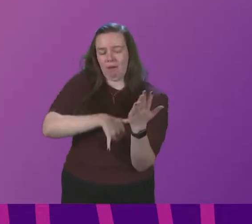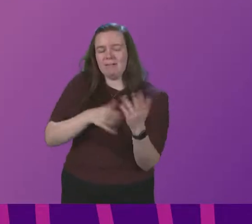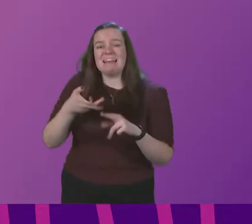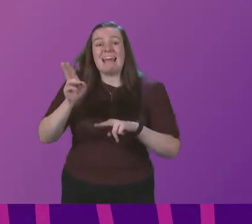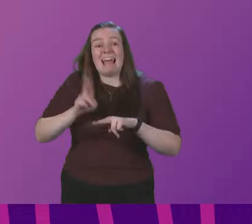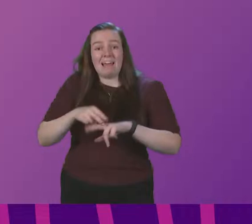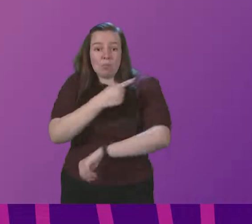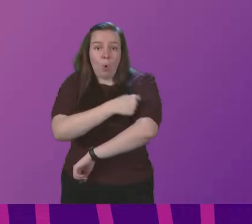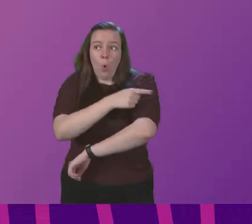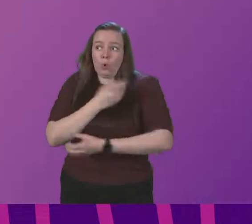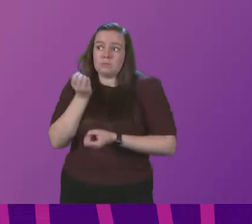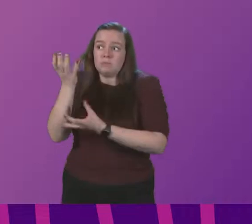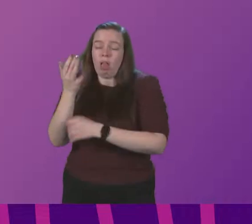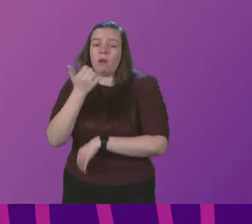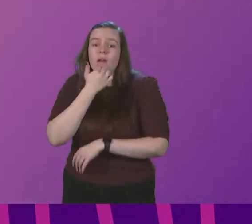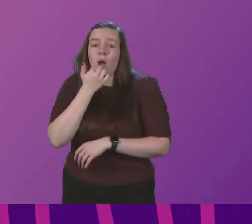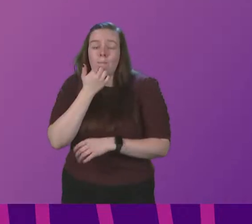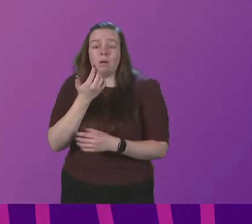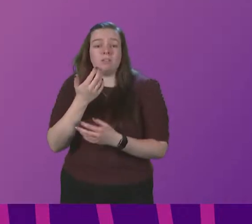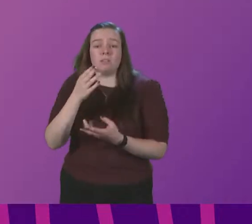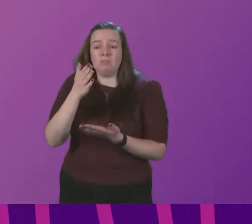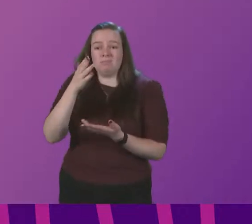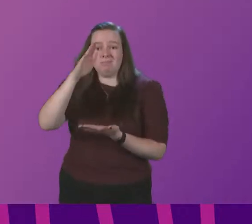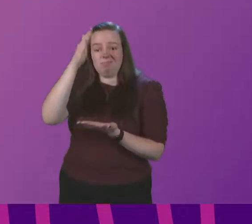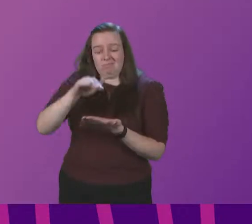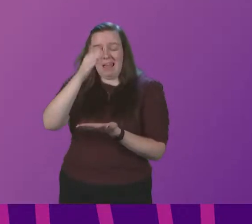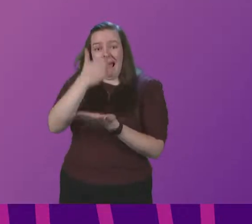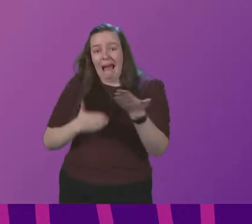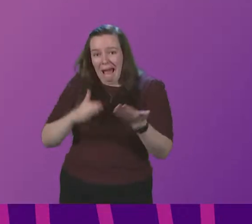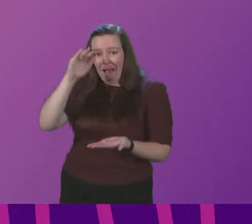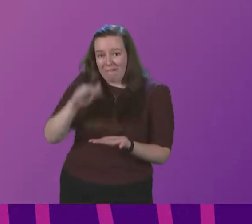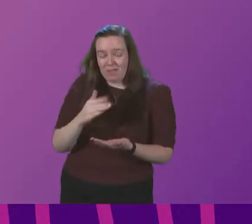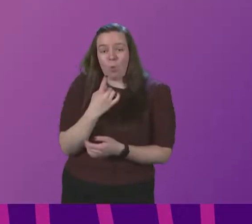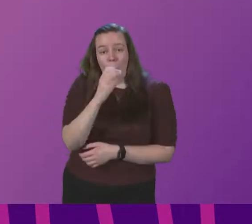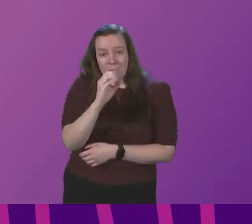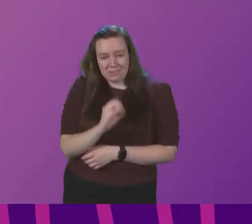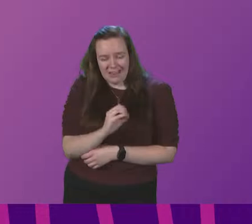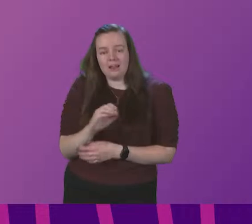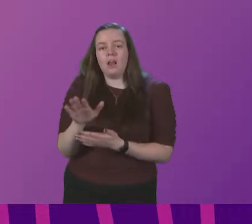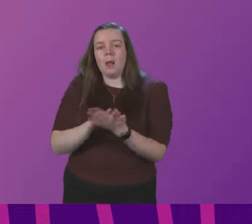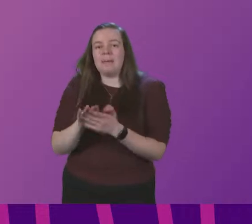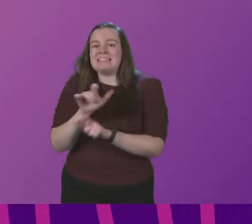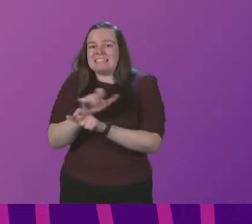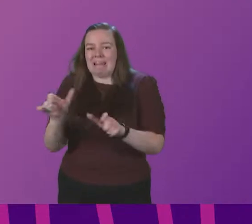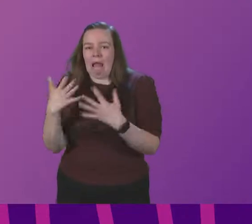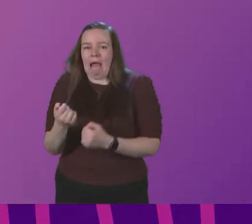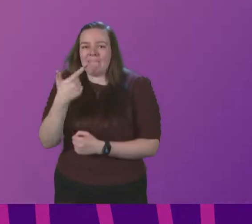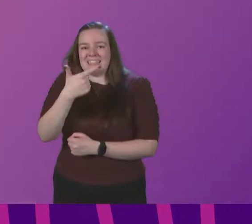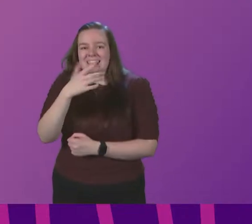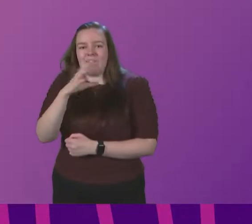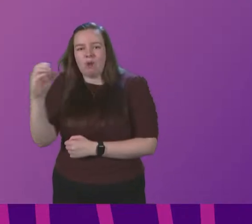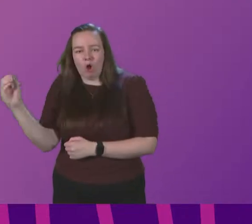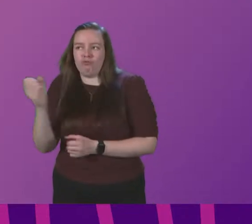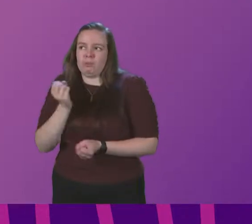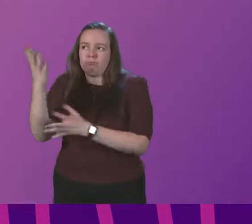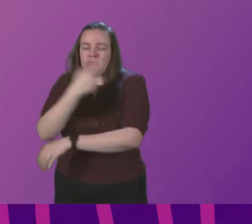hospitalisation rate turned out to be half that of Delta's at just 1%, we would see 700 hospital admissions